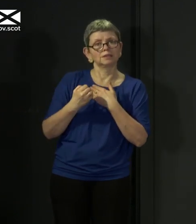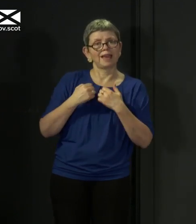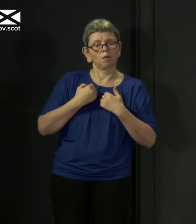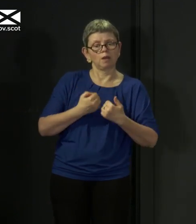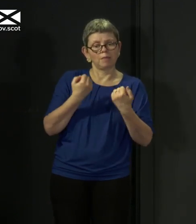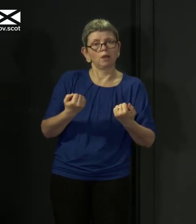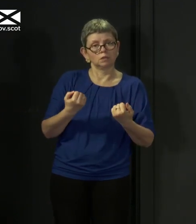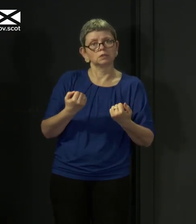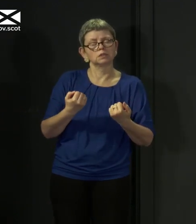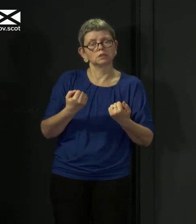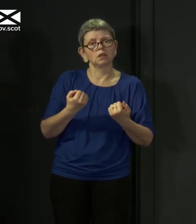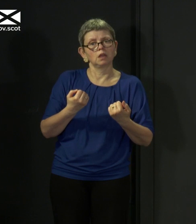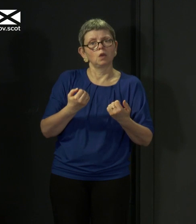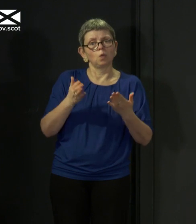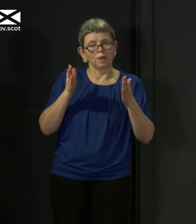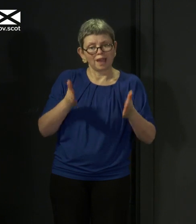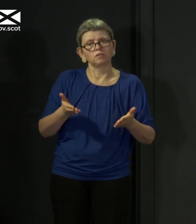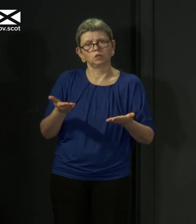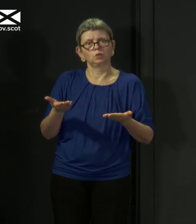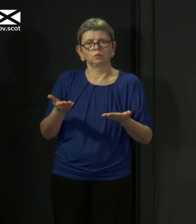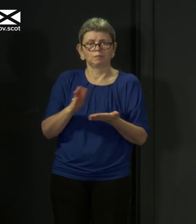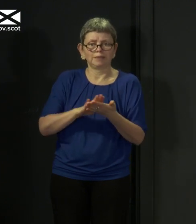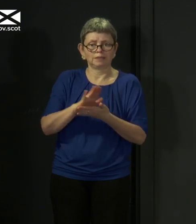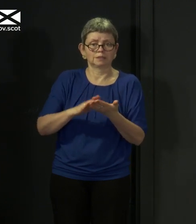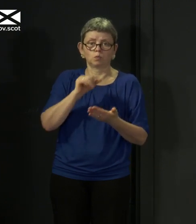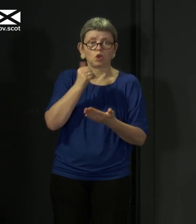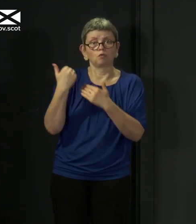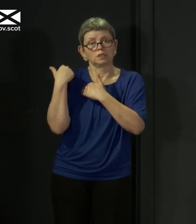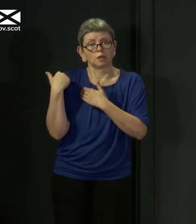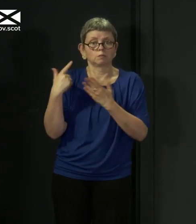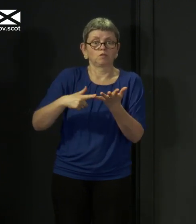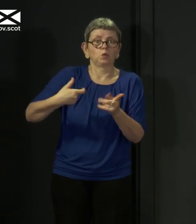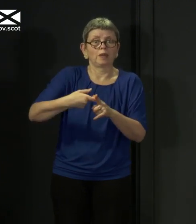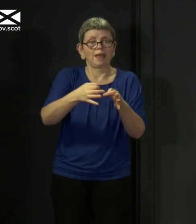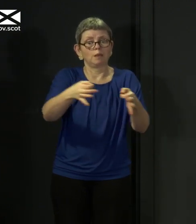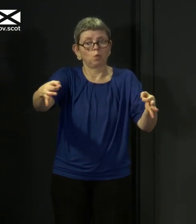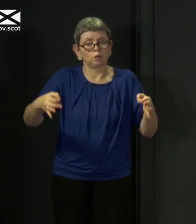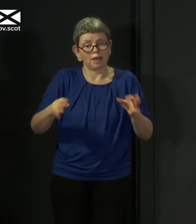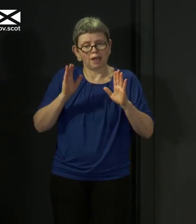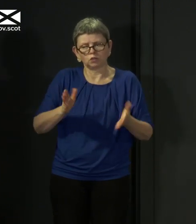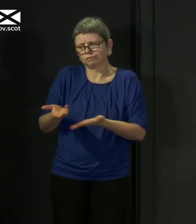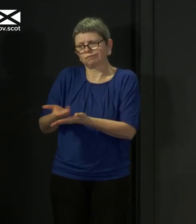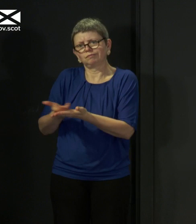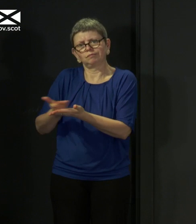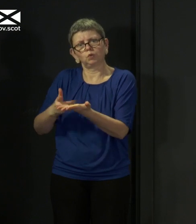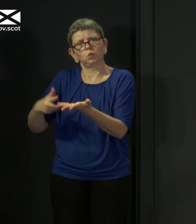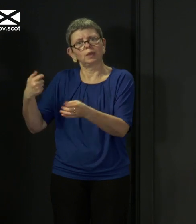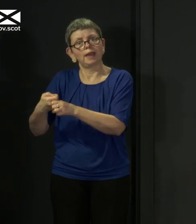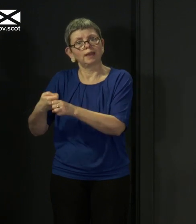have to have with the UK government. I mean, I have to say, and I say this,